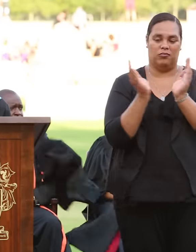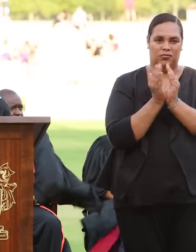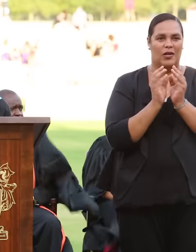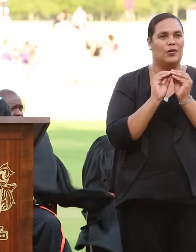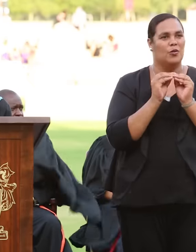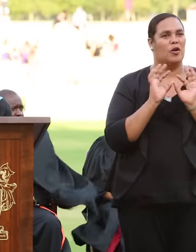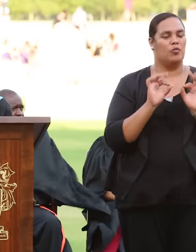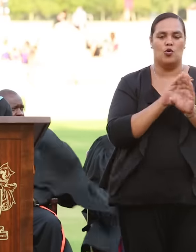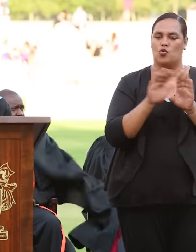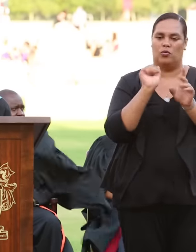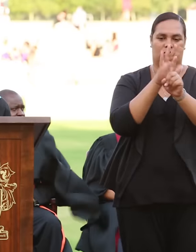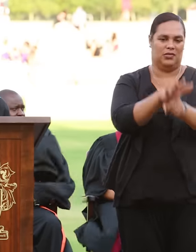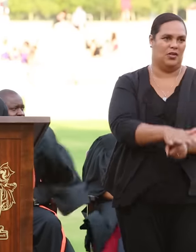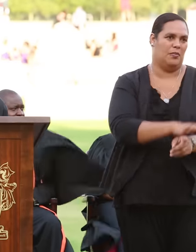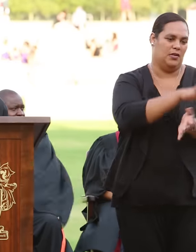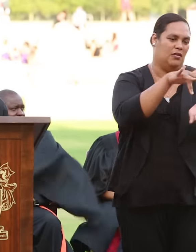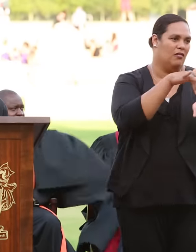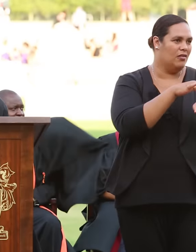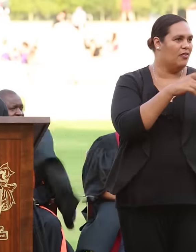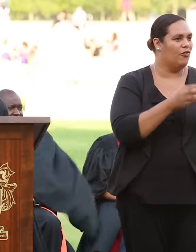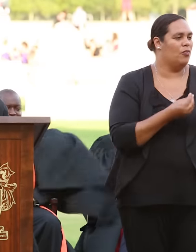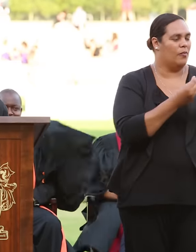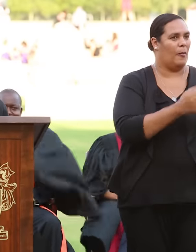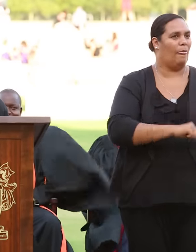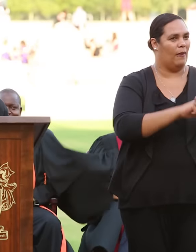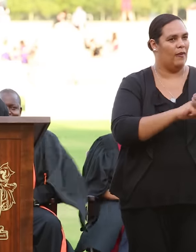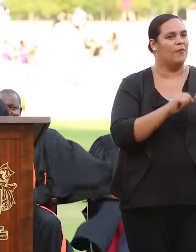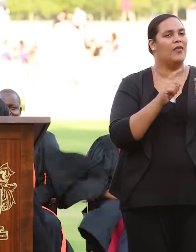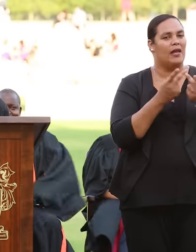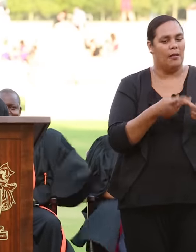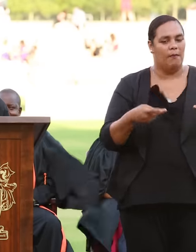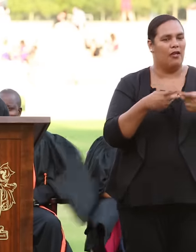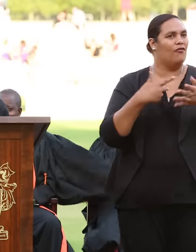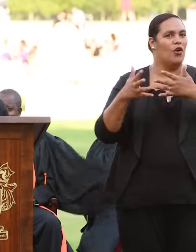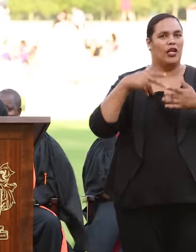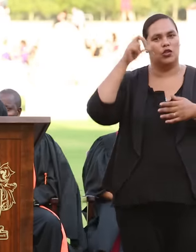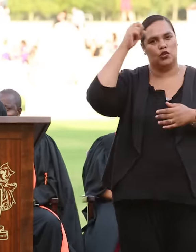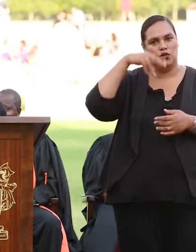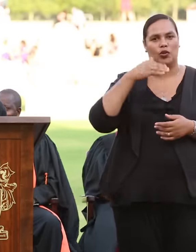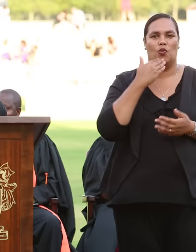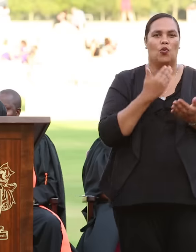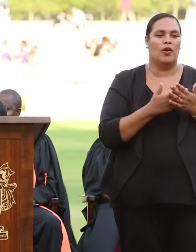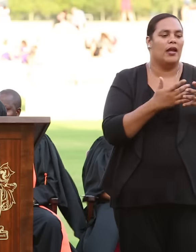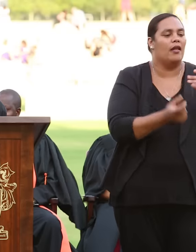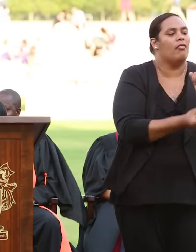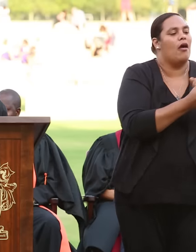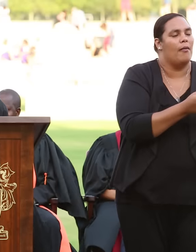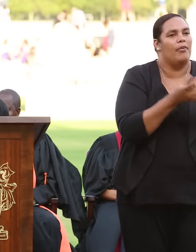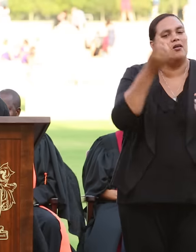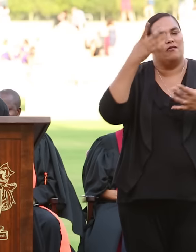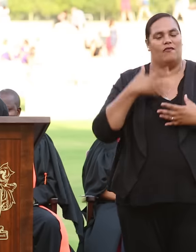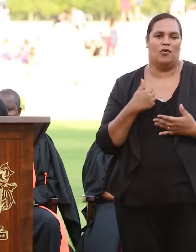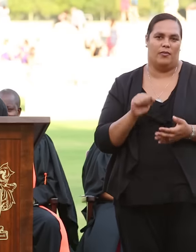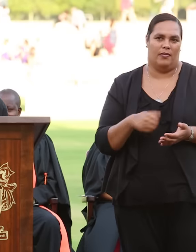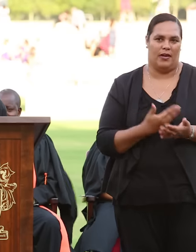set up the anti-discrimination centre to offer support and a platform for any student to bring attention to any instances of discrimination.